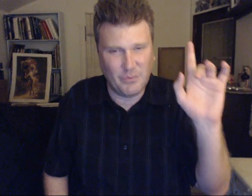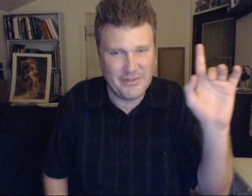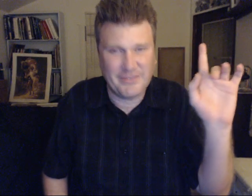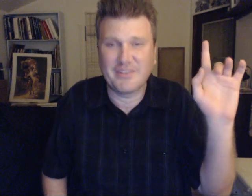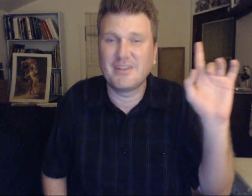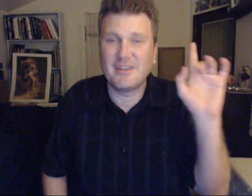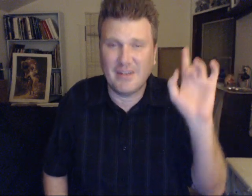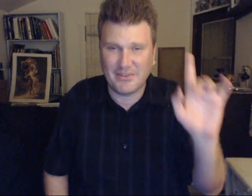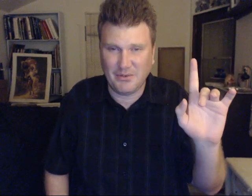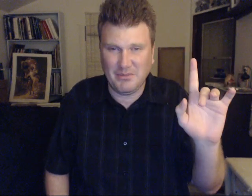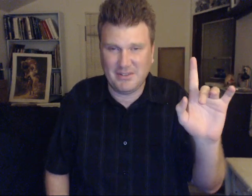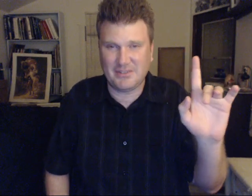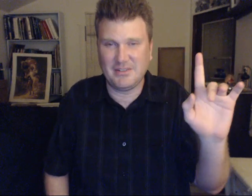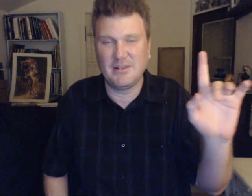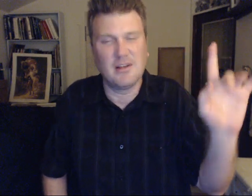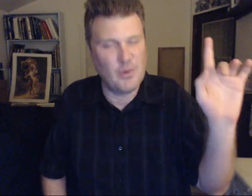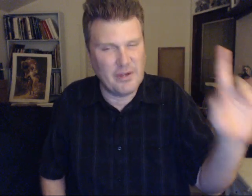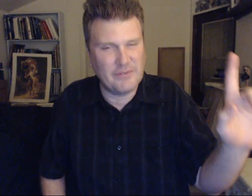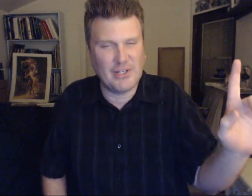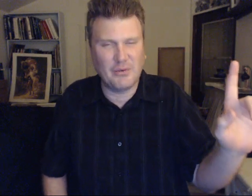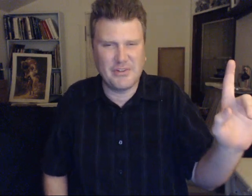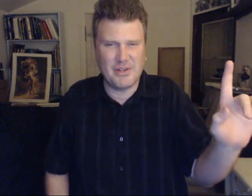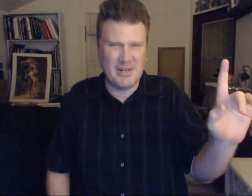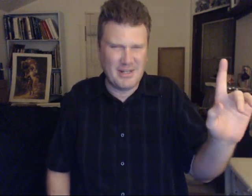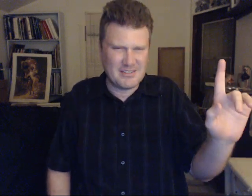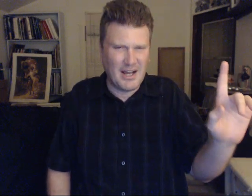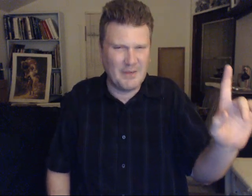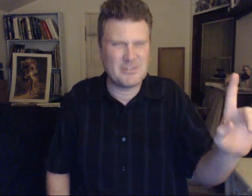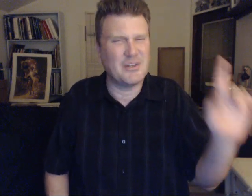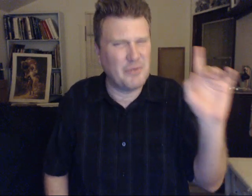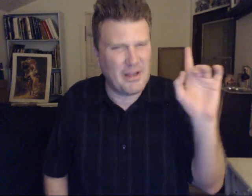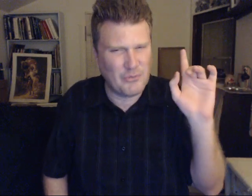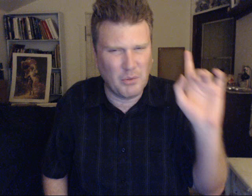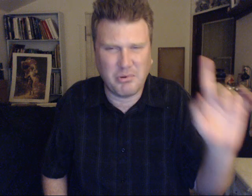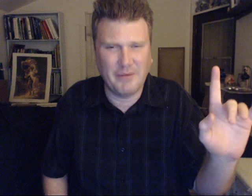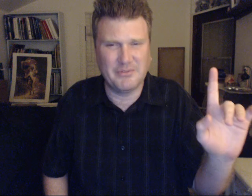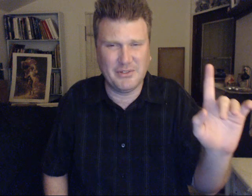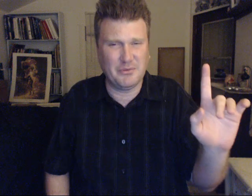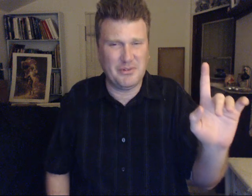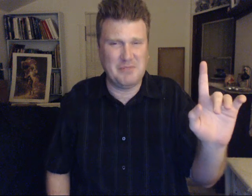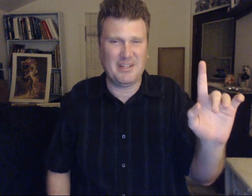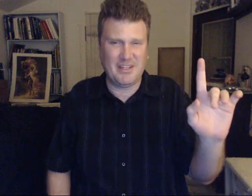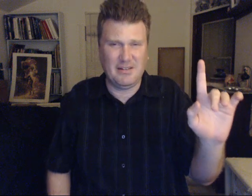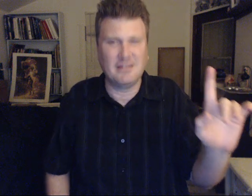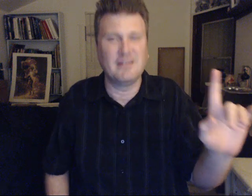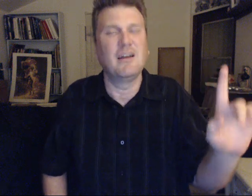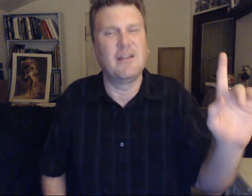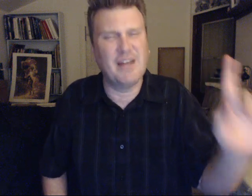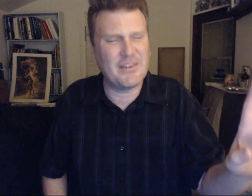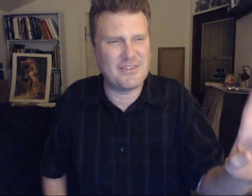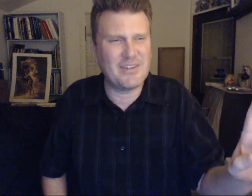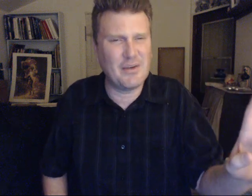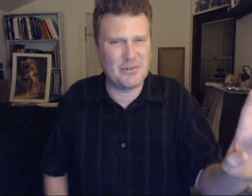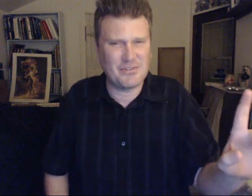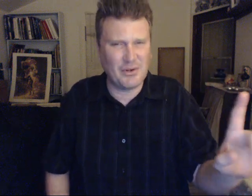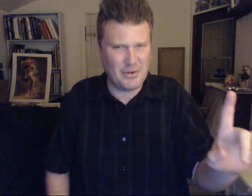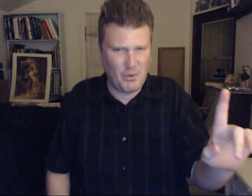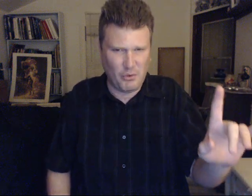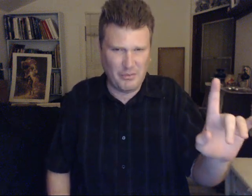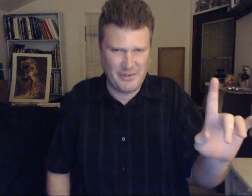ones. Not so much. We have dealt with them many times. And we have no problem dealing with them again. Not to say we're starting a war with